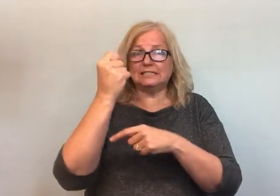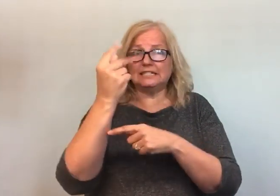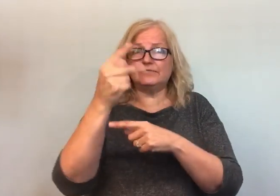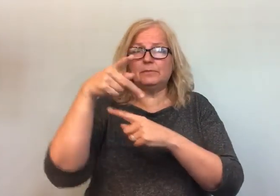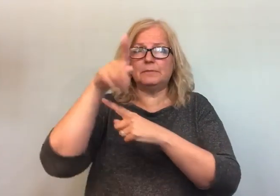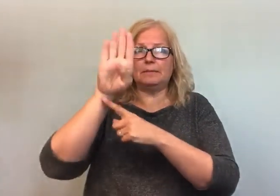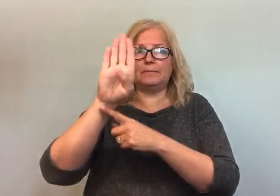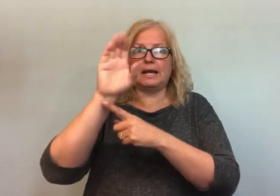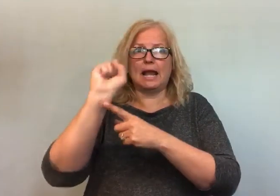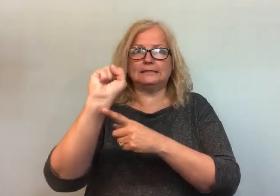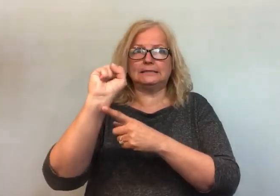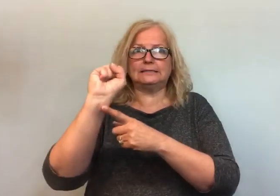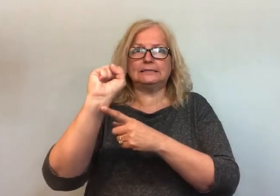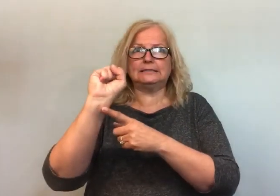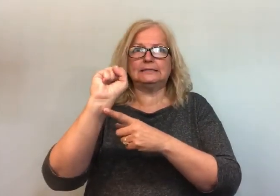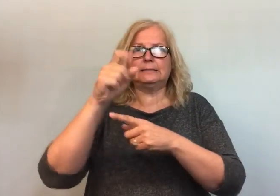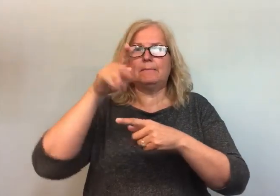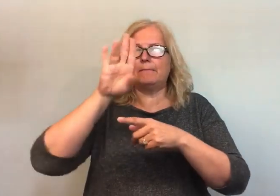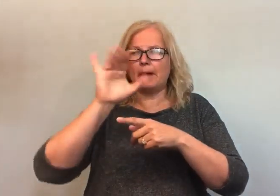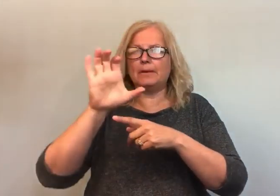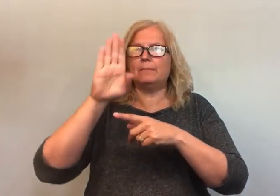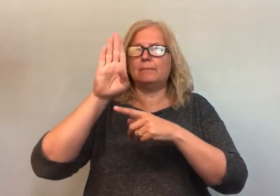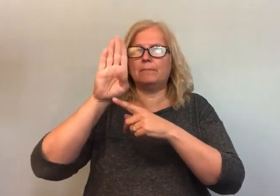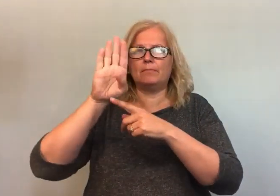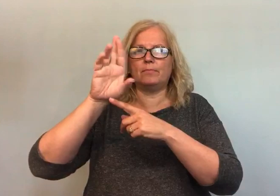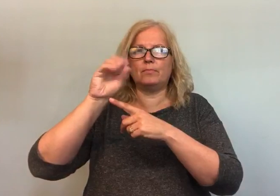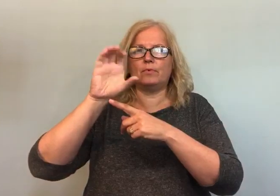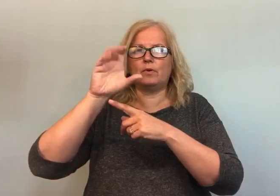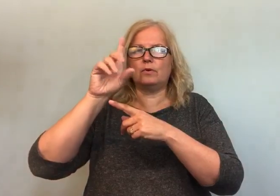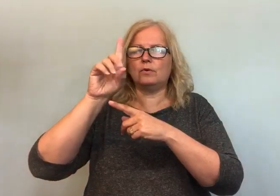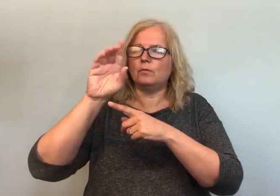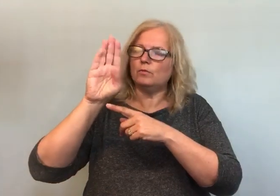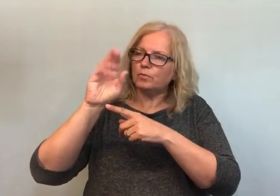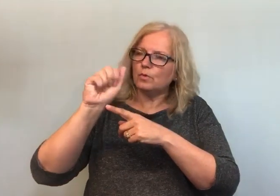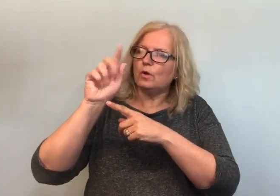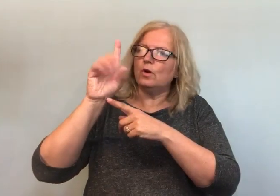Ella Mae Lentz has appeared on talk shows, PBS, public broadcasting service,